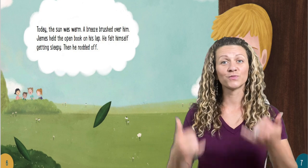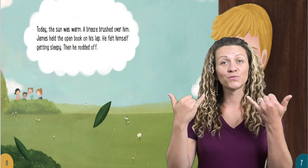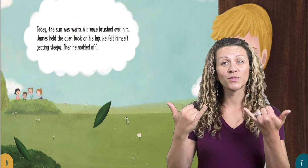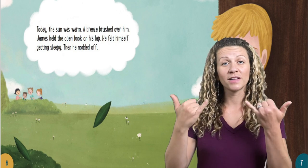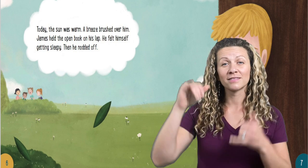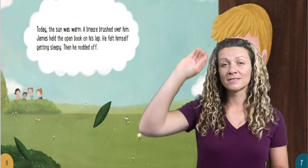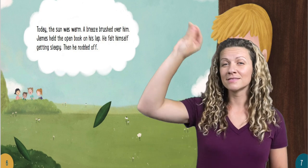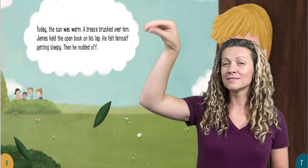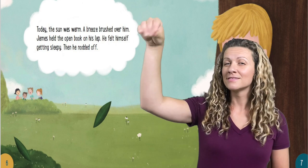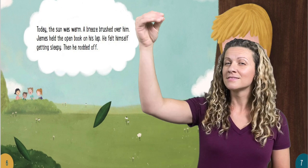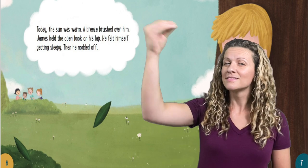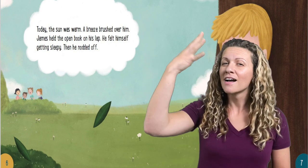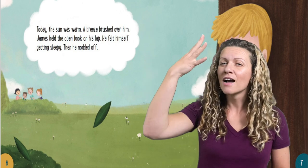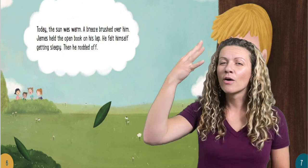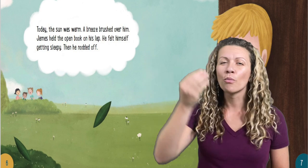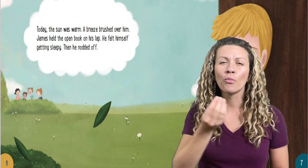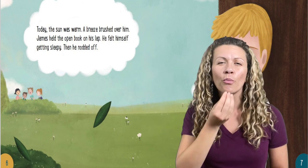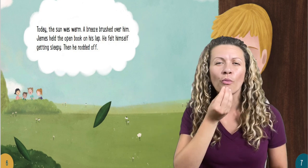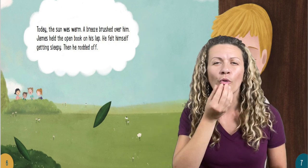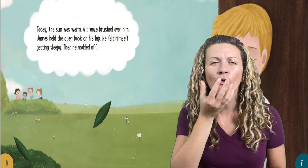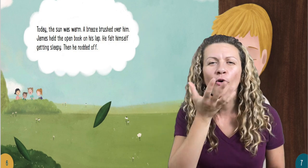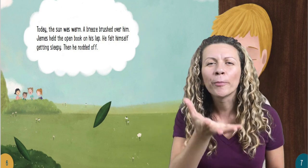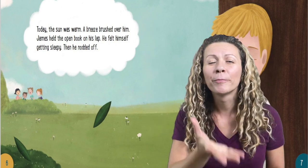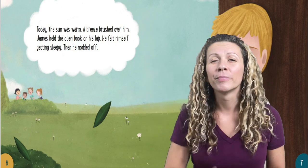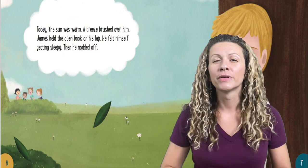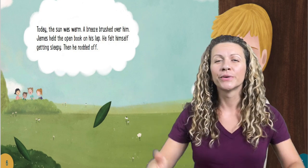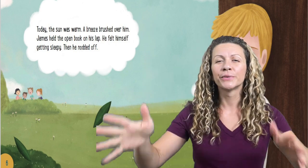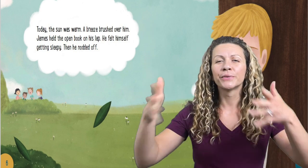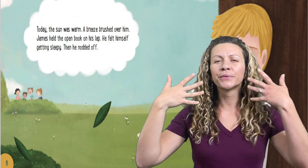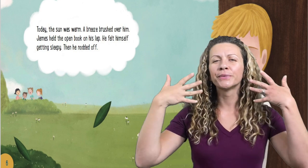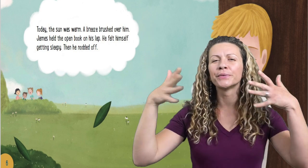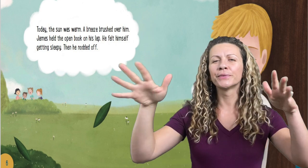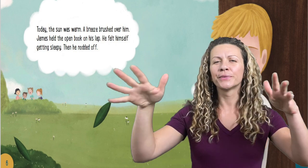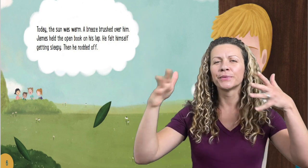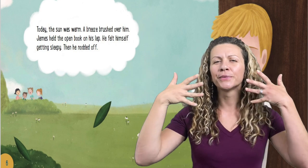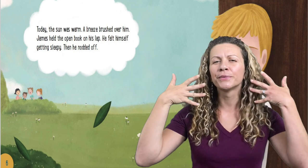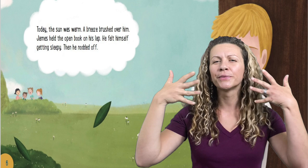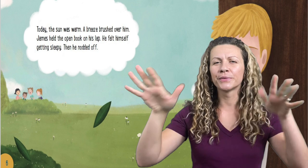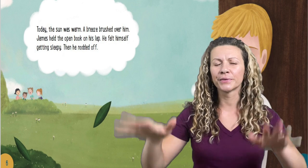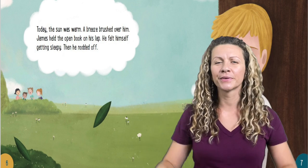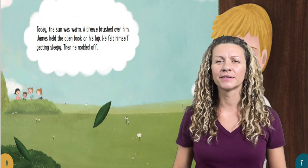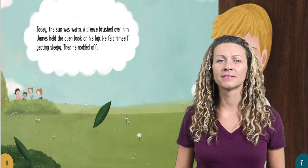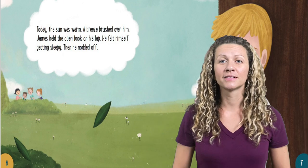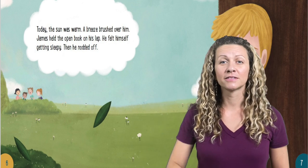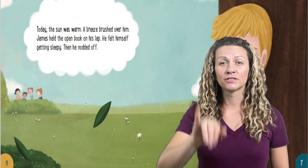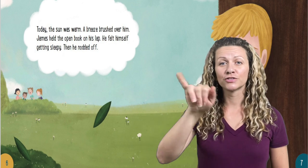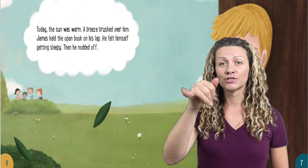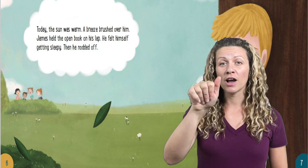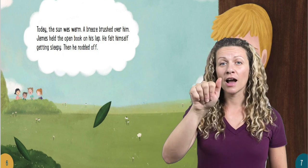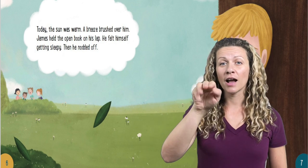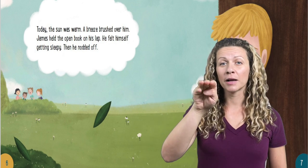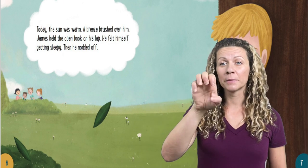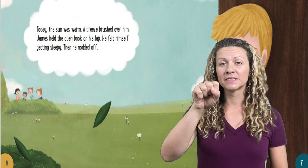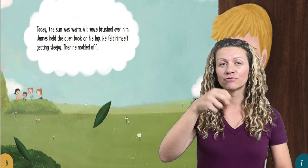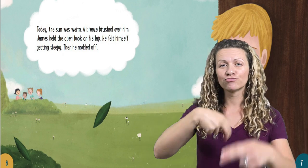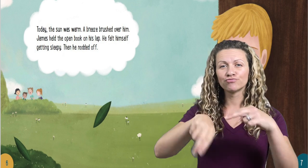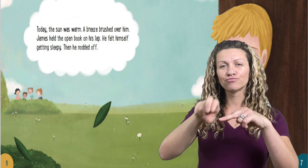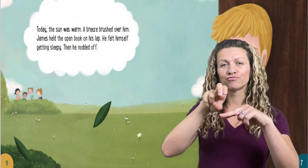Today, the sun was warm. A breeze brushed over him. James